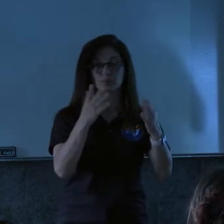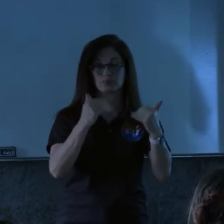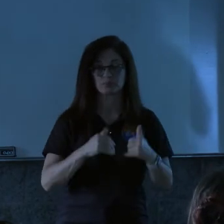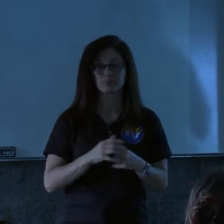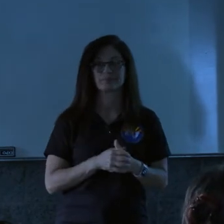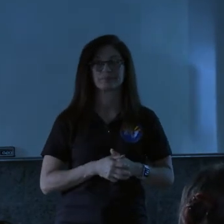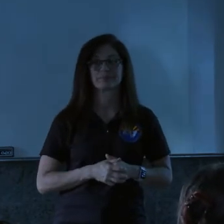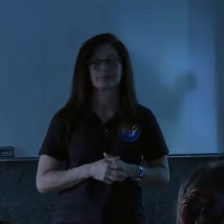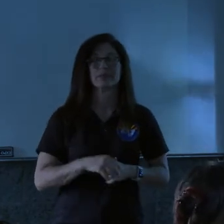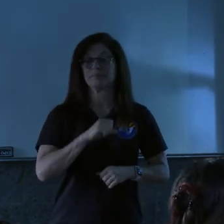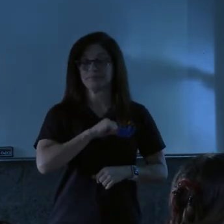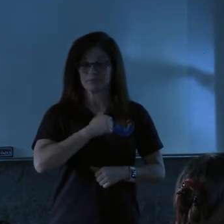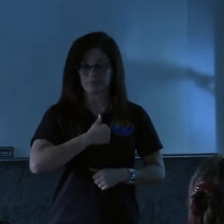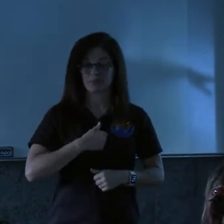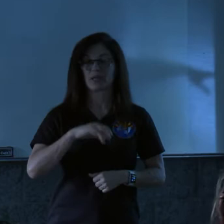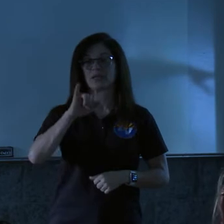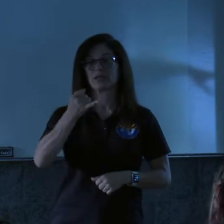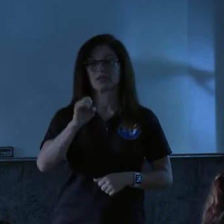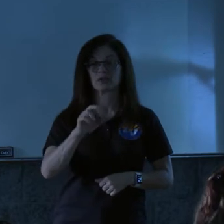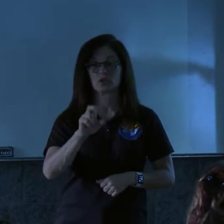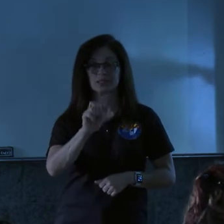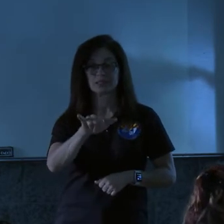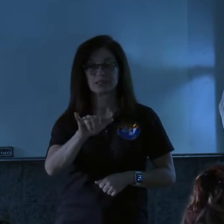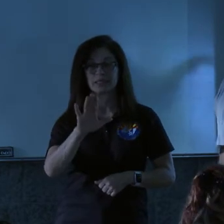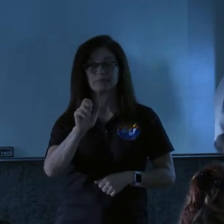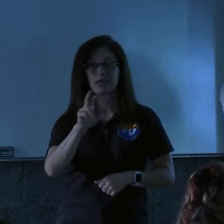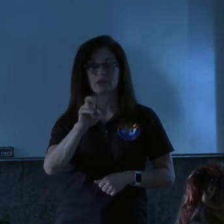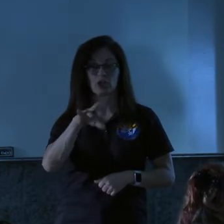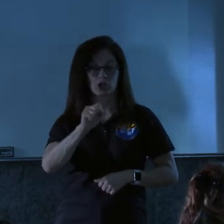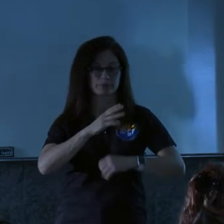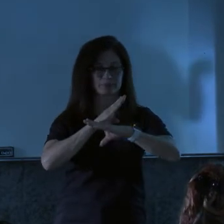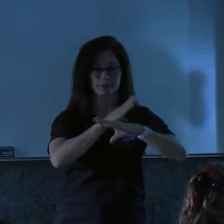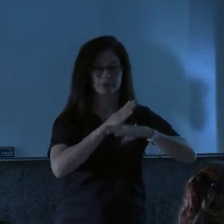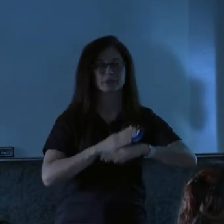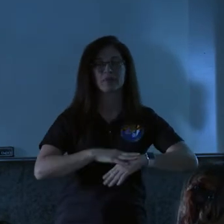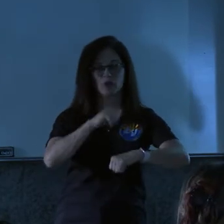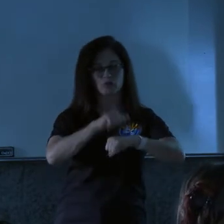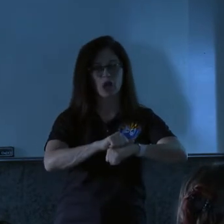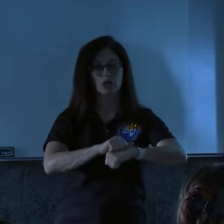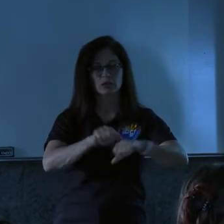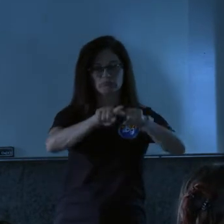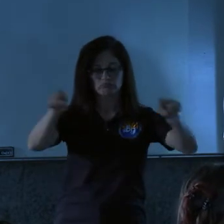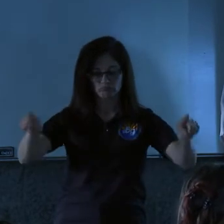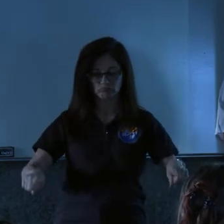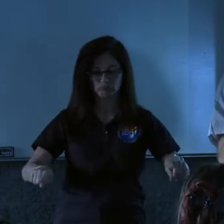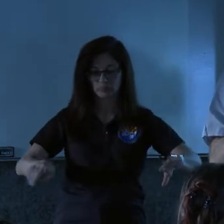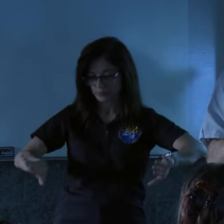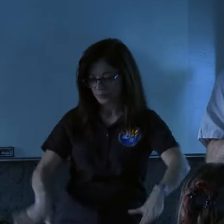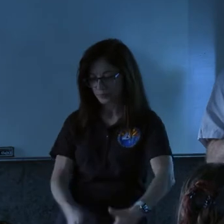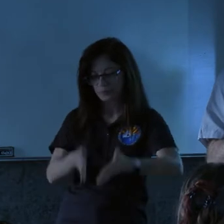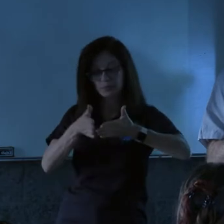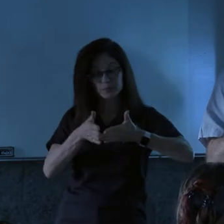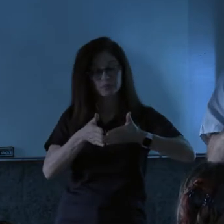I'm running out of voice, sorry. Jersey barriers by request. We have to identify where they go, make sure we don't run over your